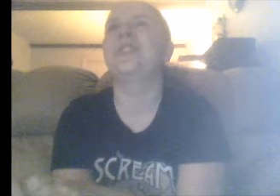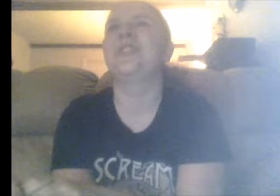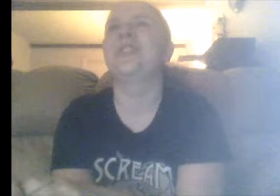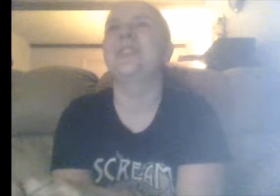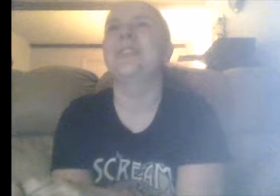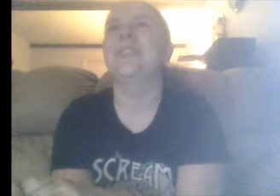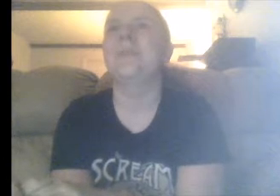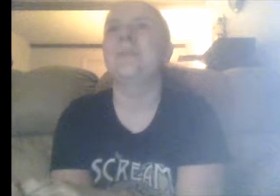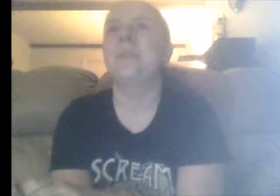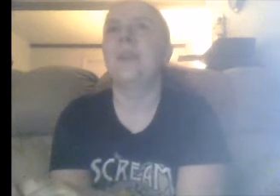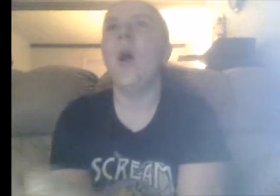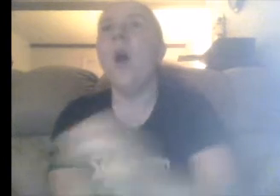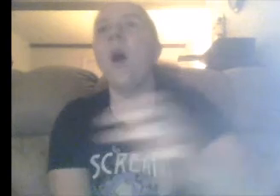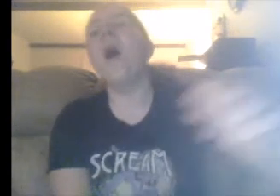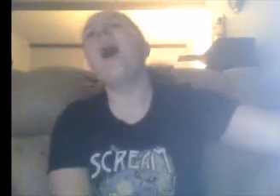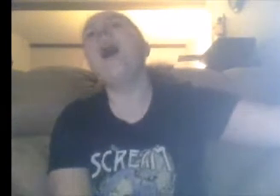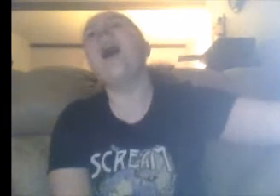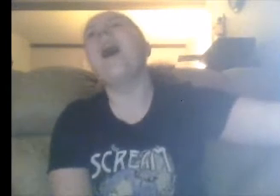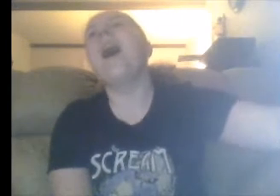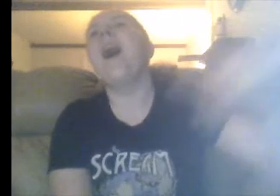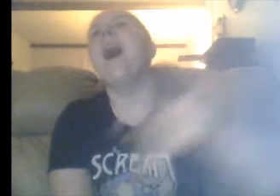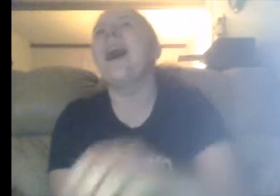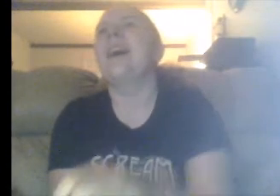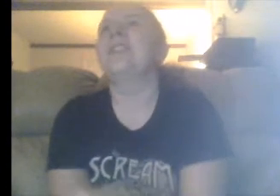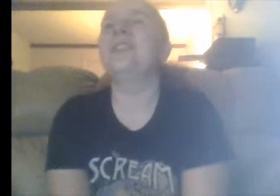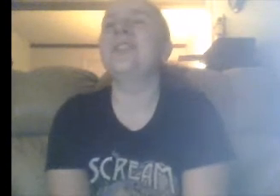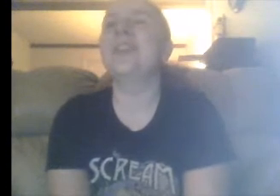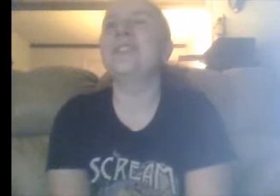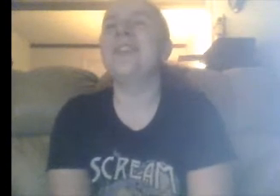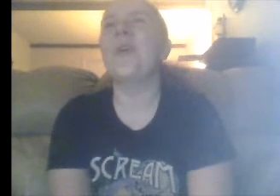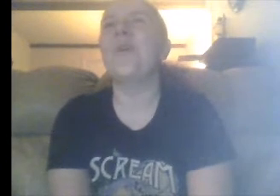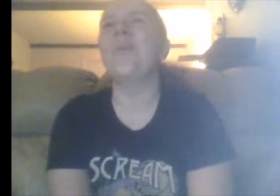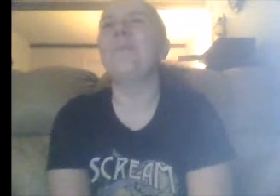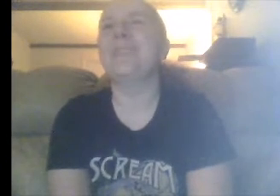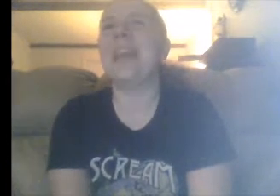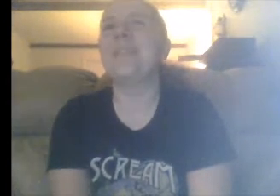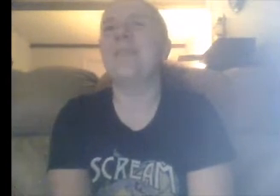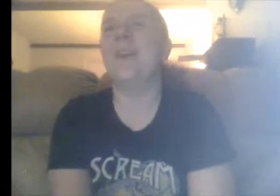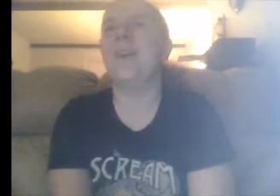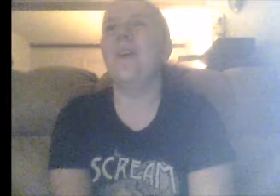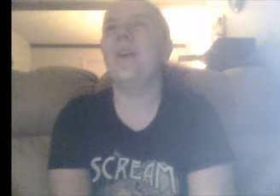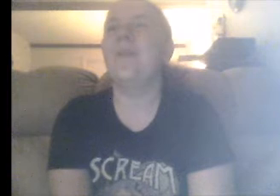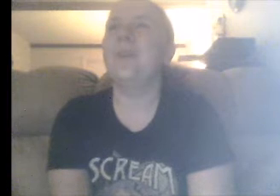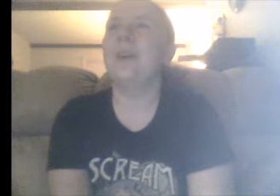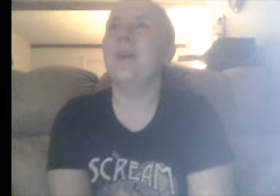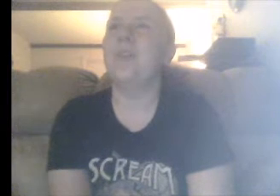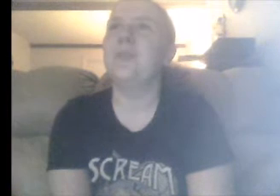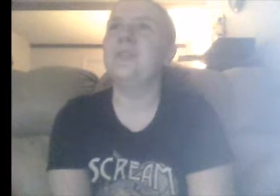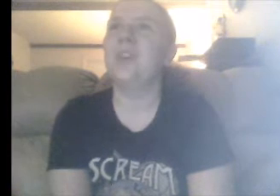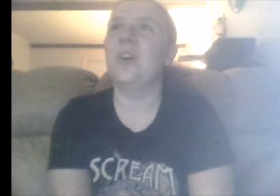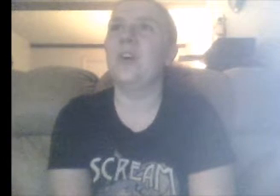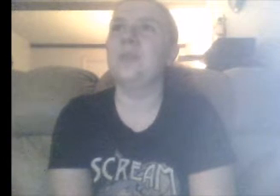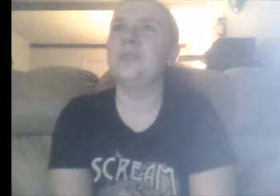ah just took out you biscuit oh no you don't